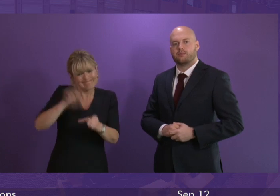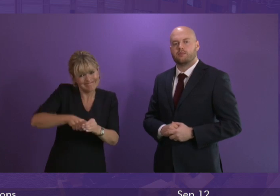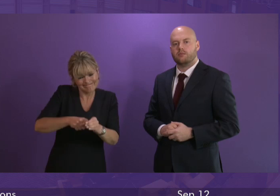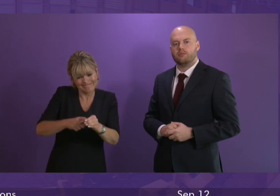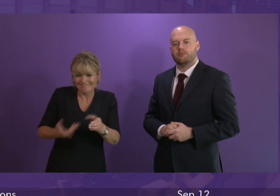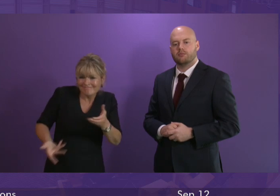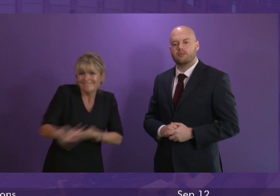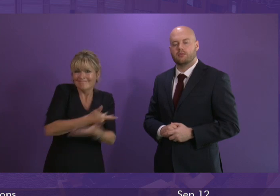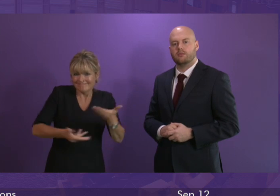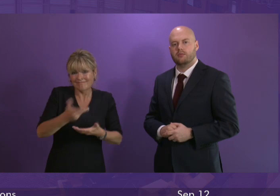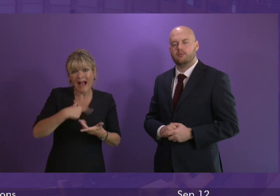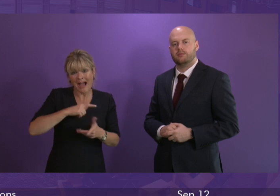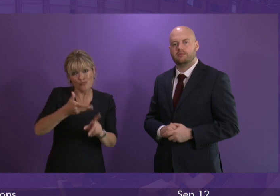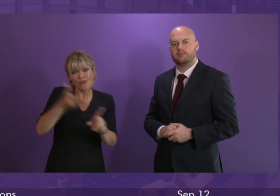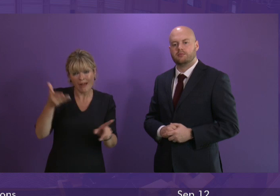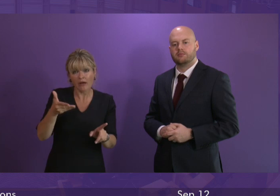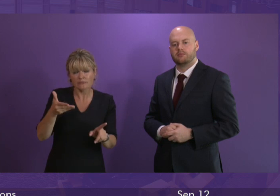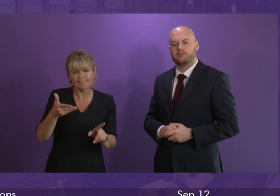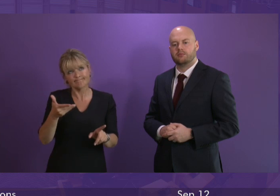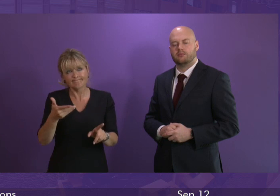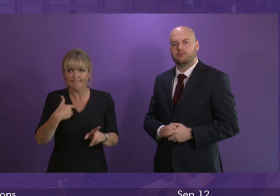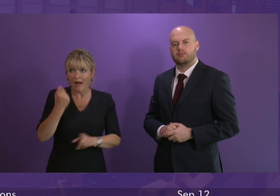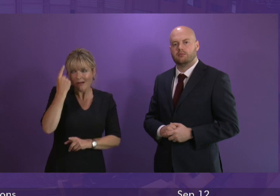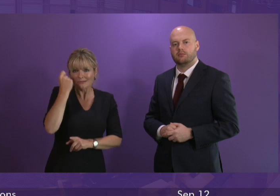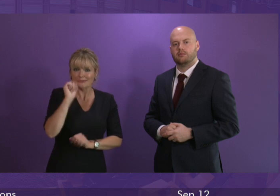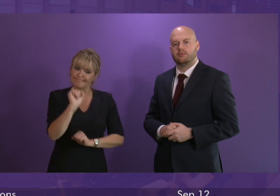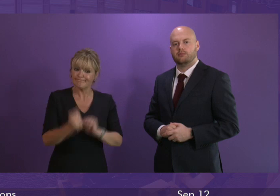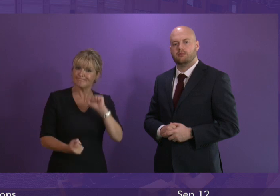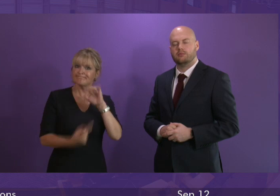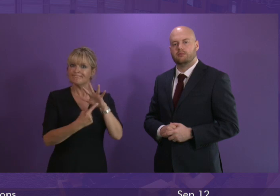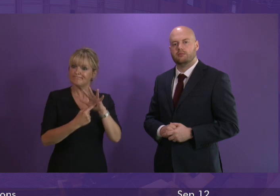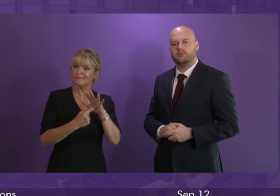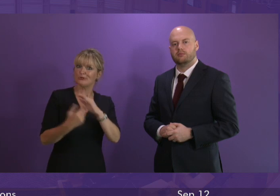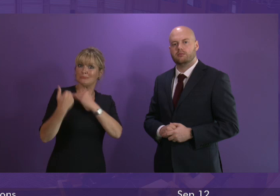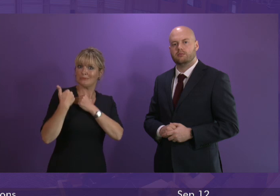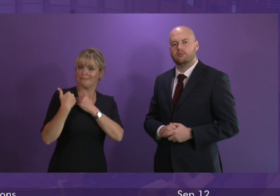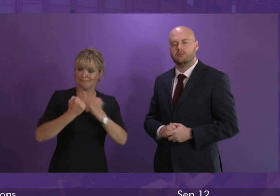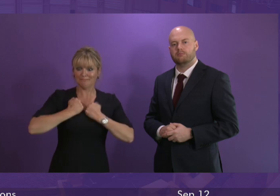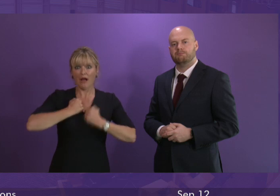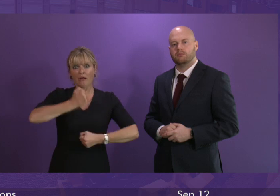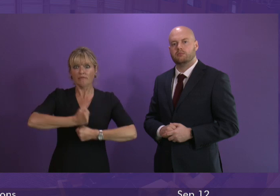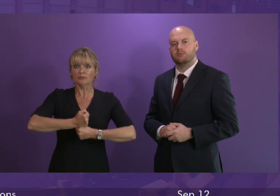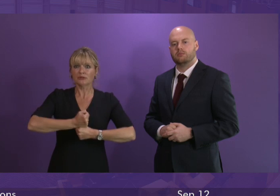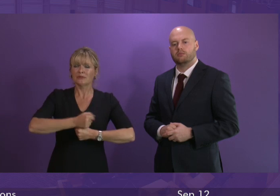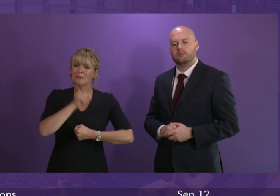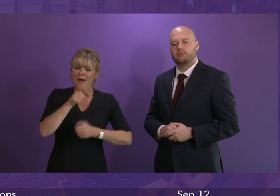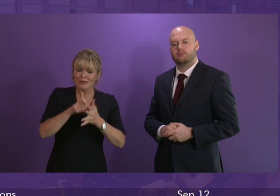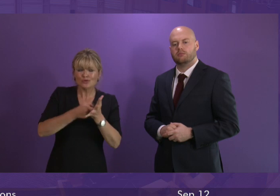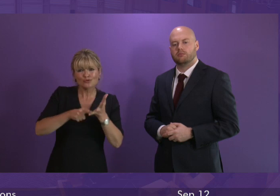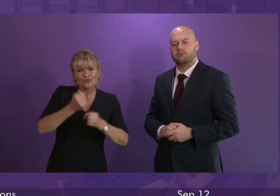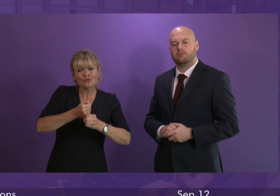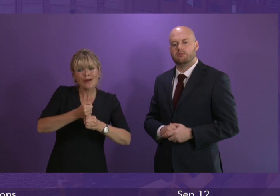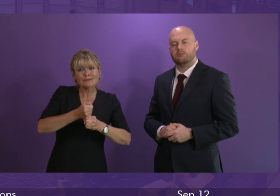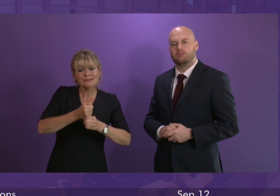absolutely recognise the principal responsibility that lies on the shoulders of my government but drugs law is